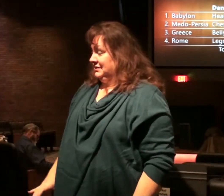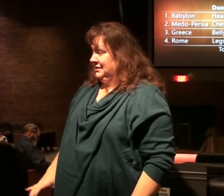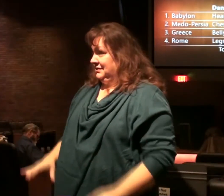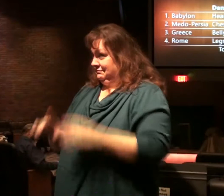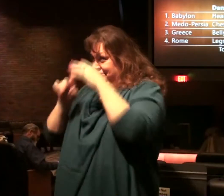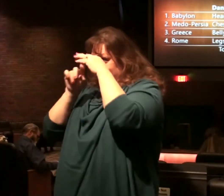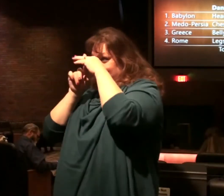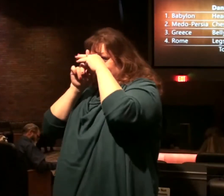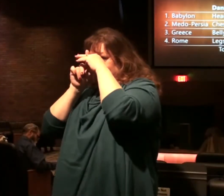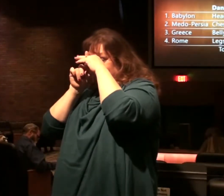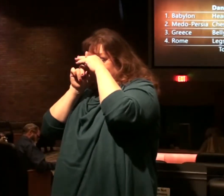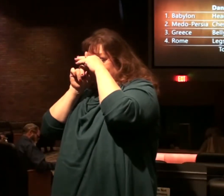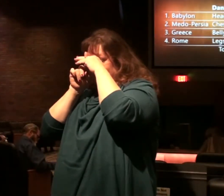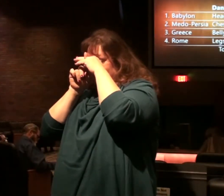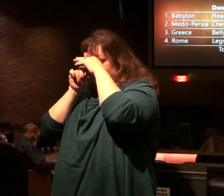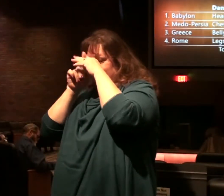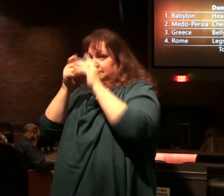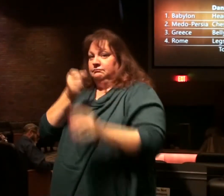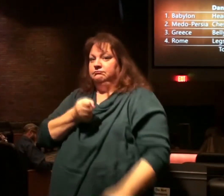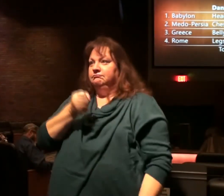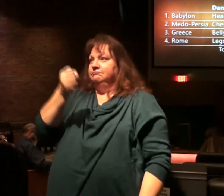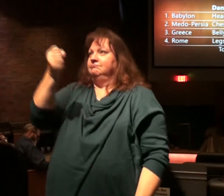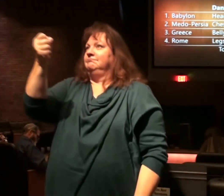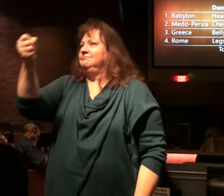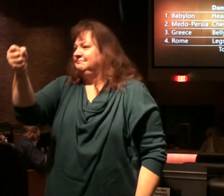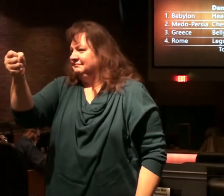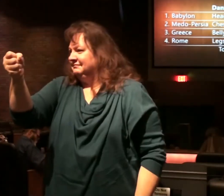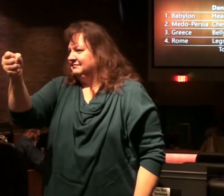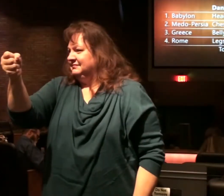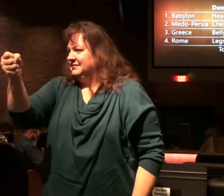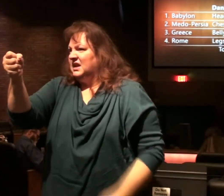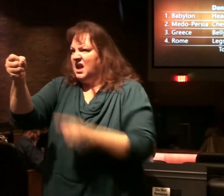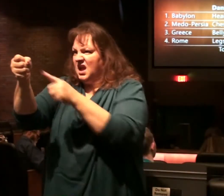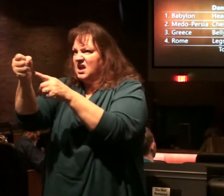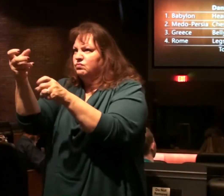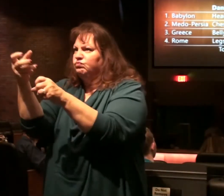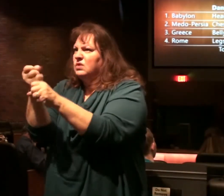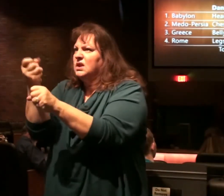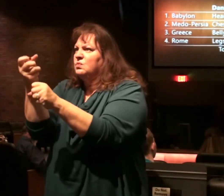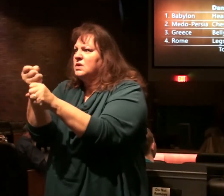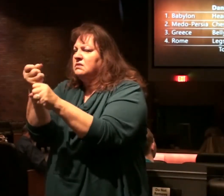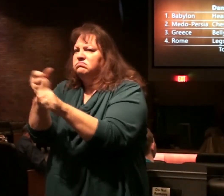horn. And he's waging war with the saints and he's being victorious.